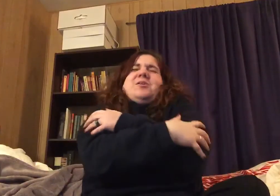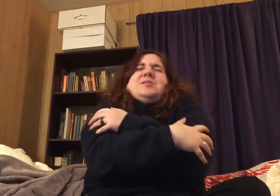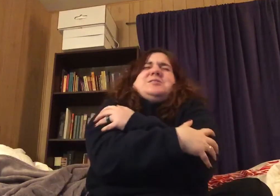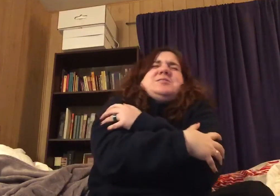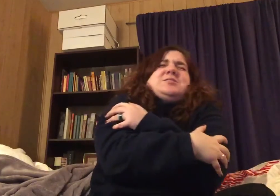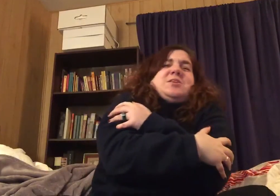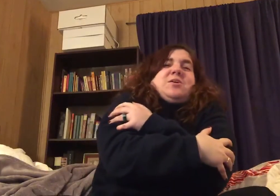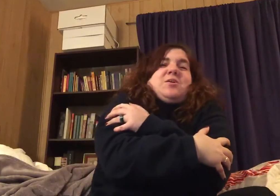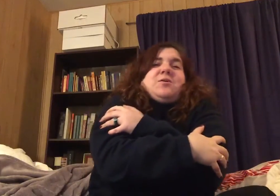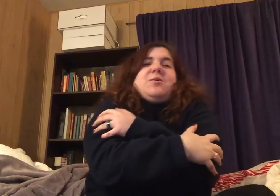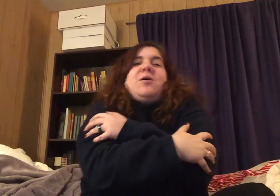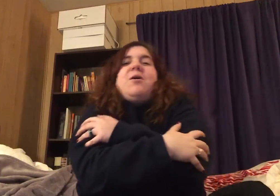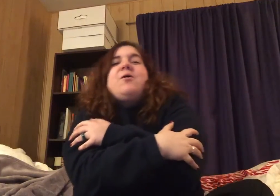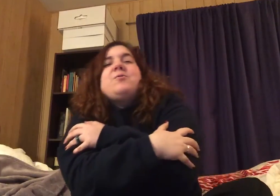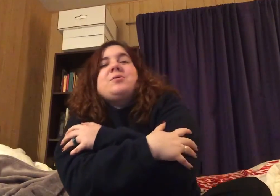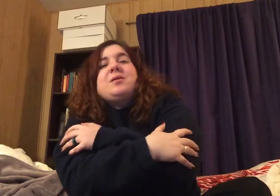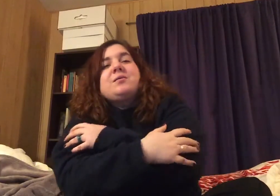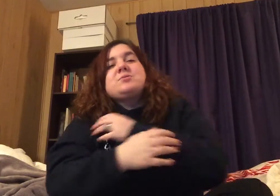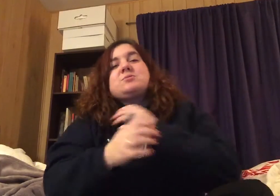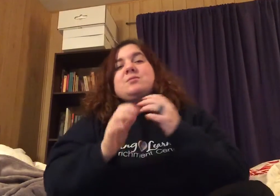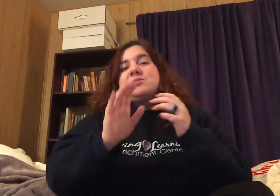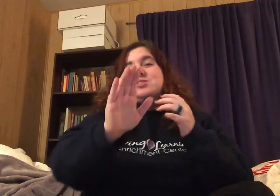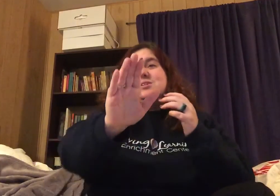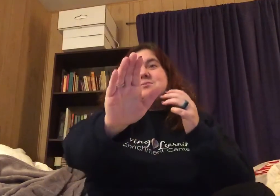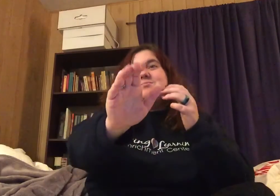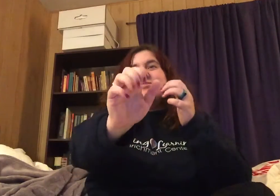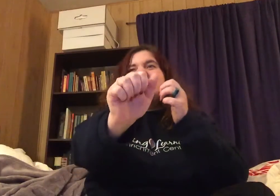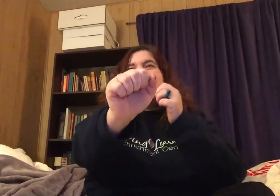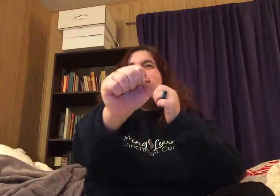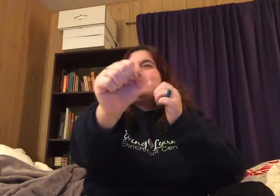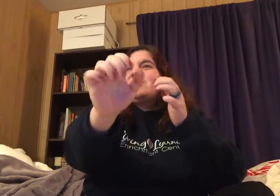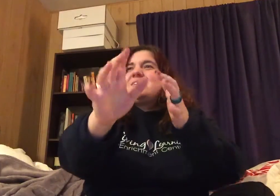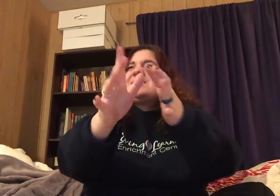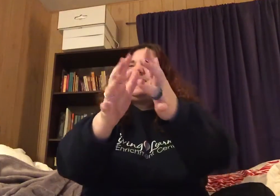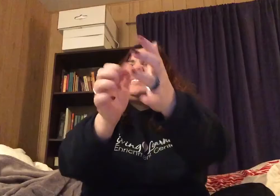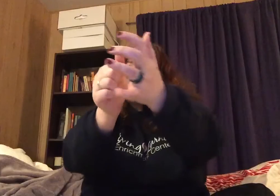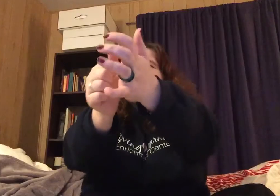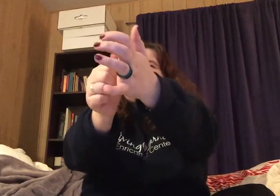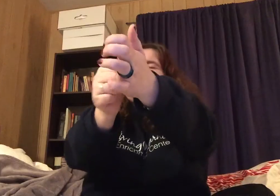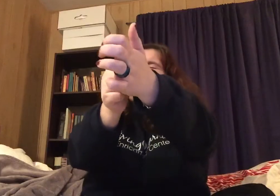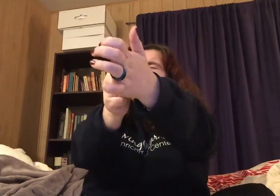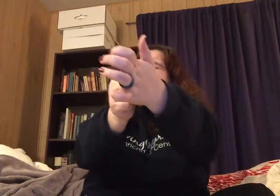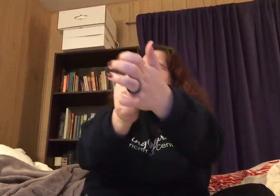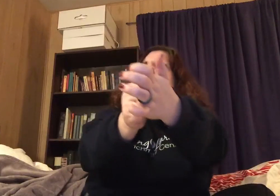to hold I I'm stretching but you're just out of reach